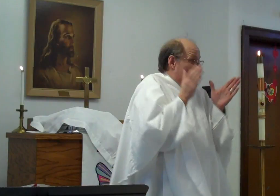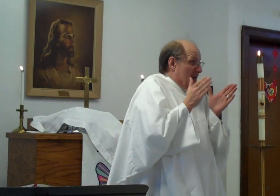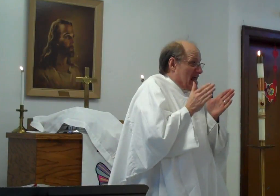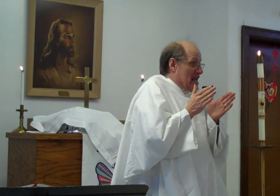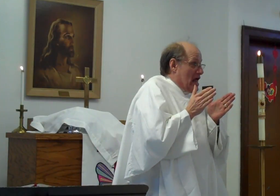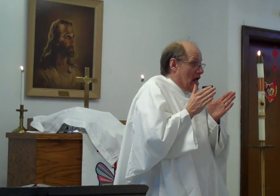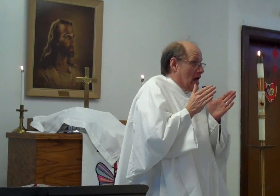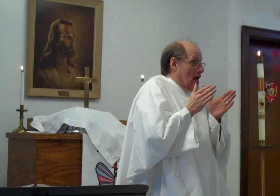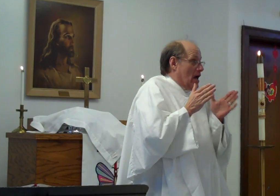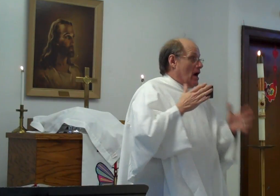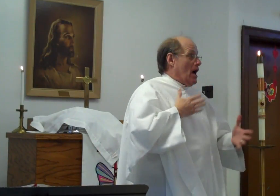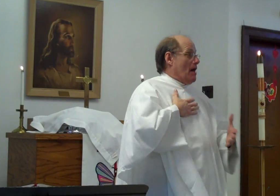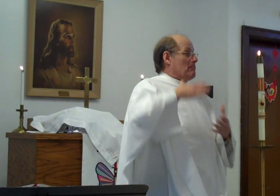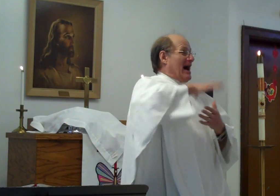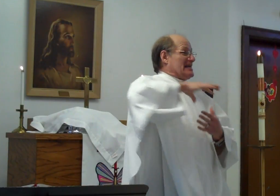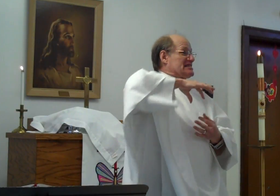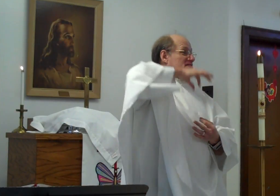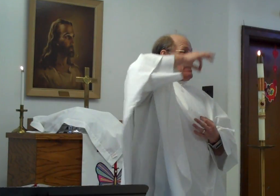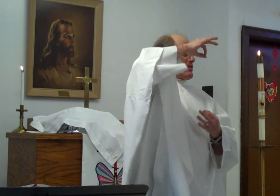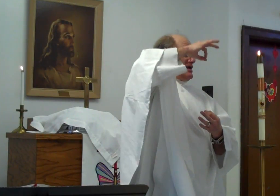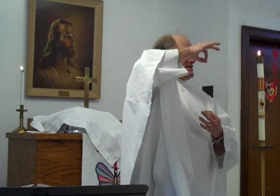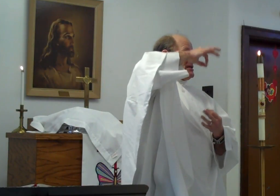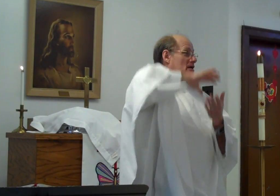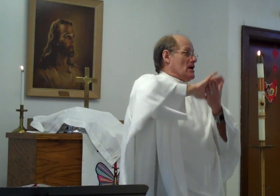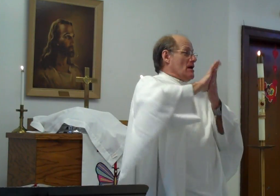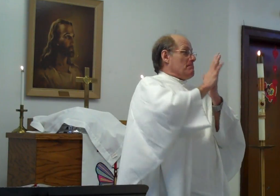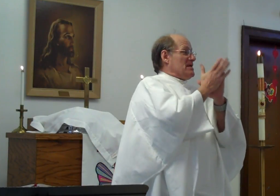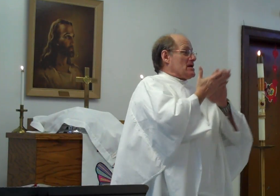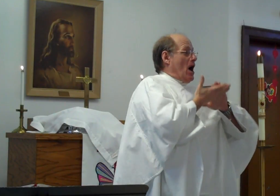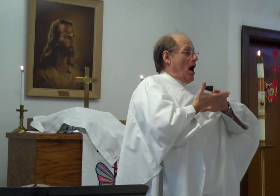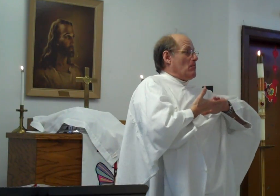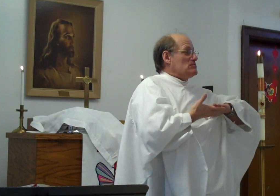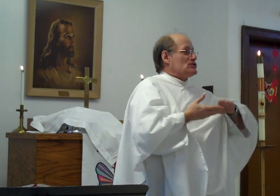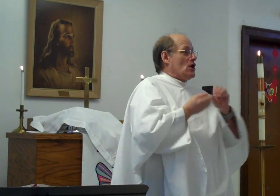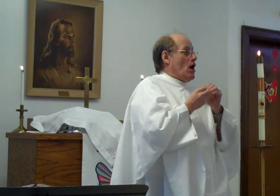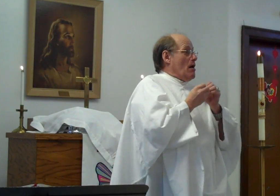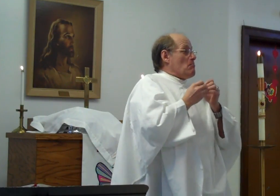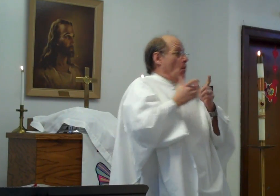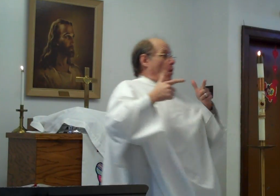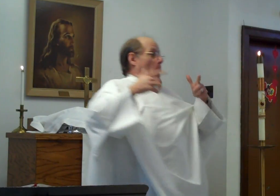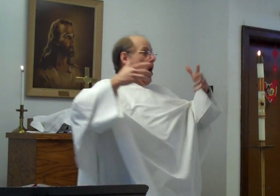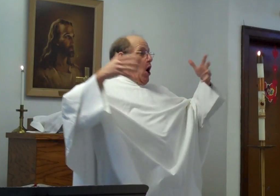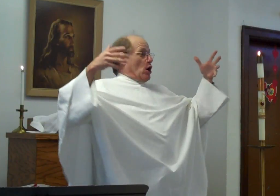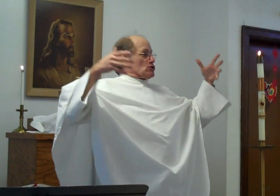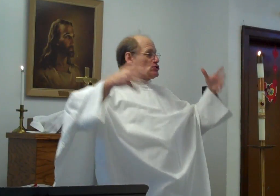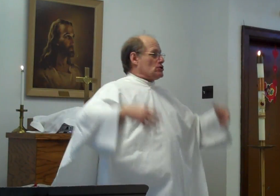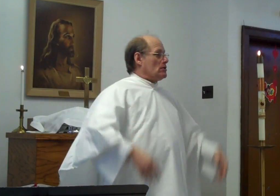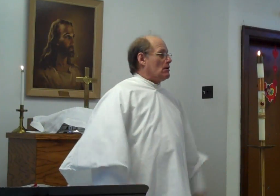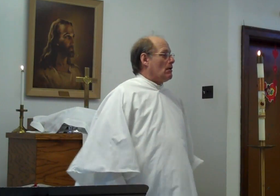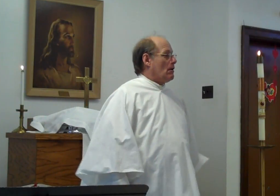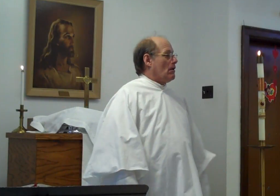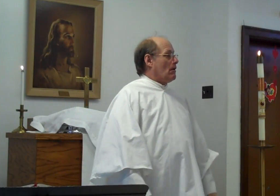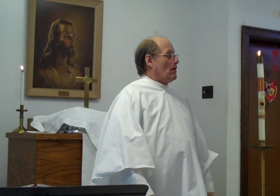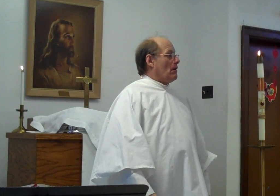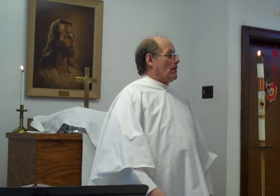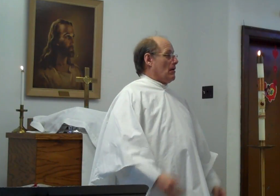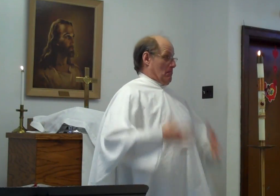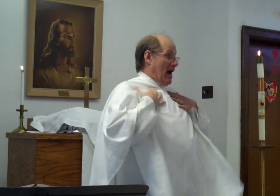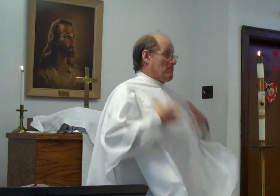thin, my spirit becomes more large. My